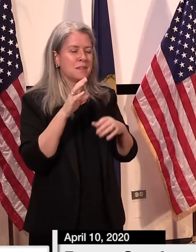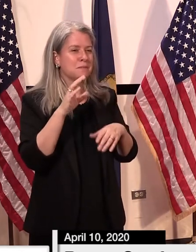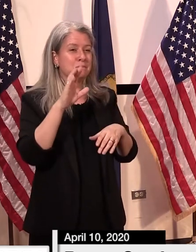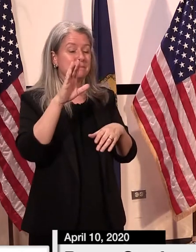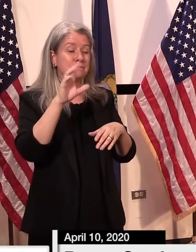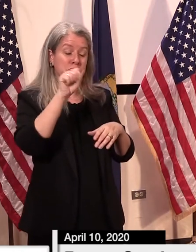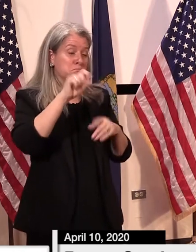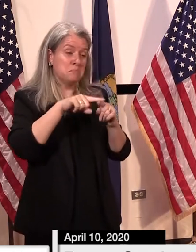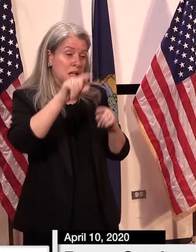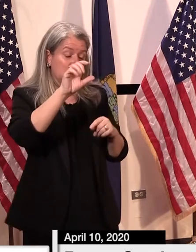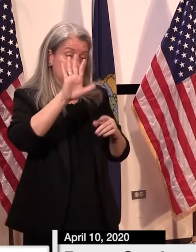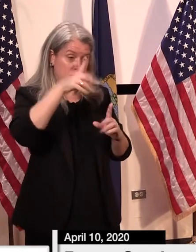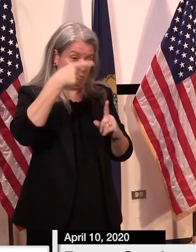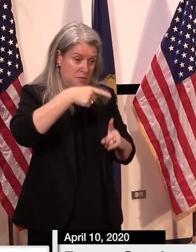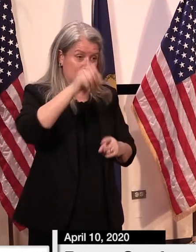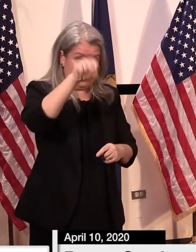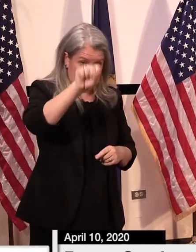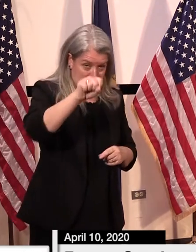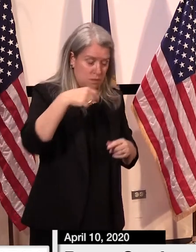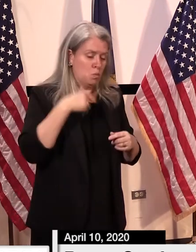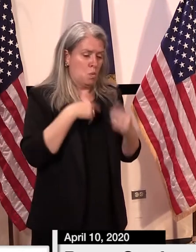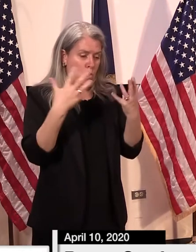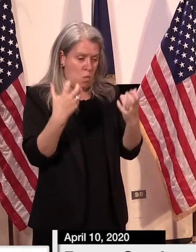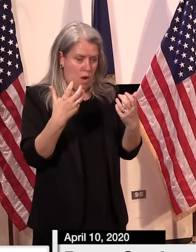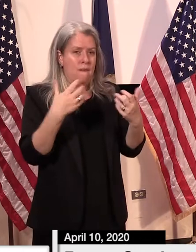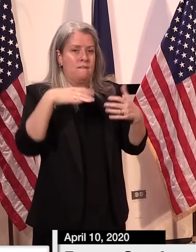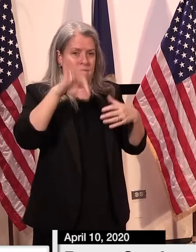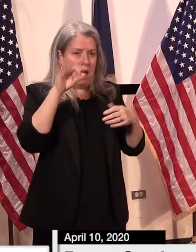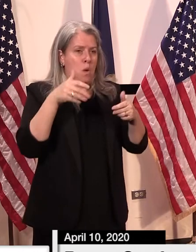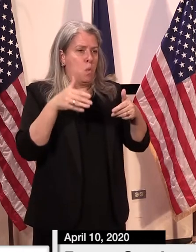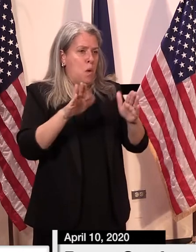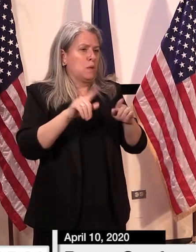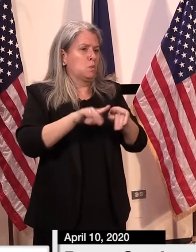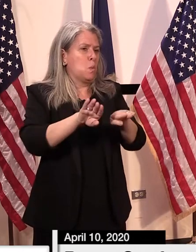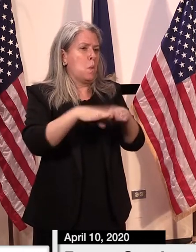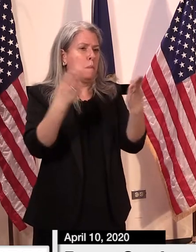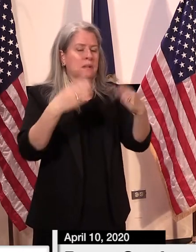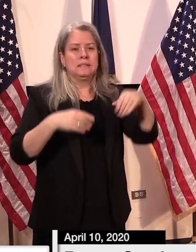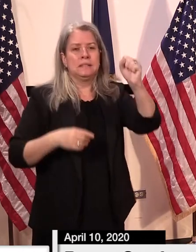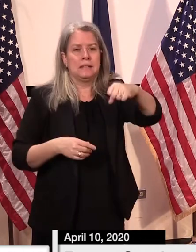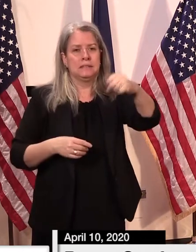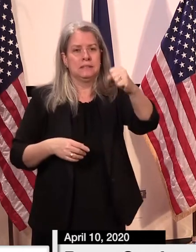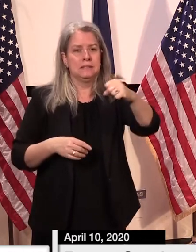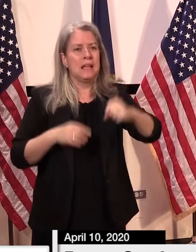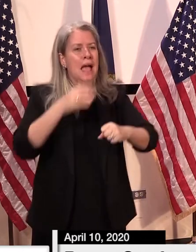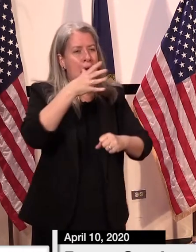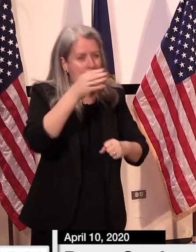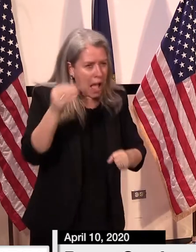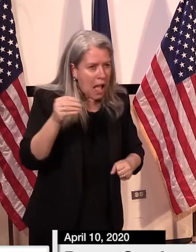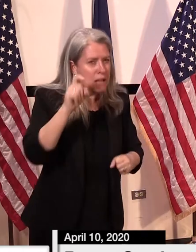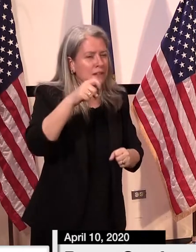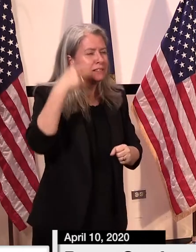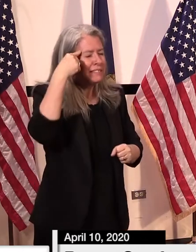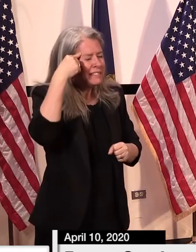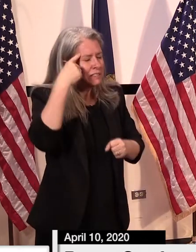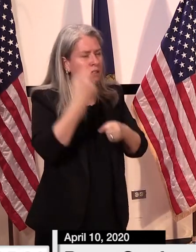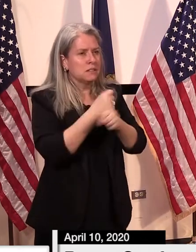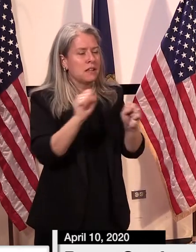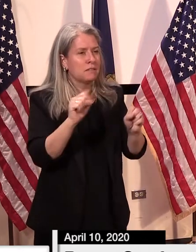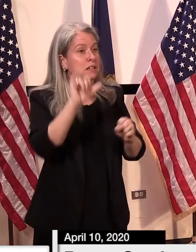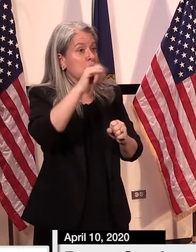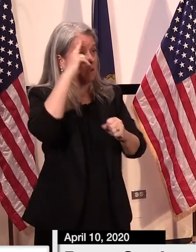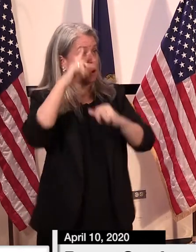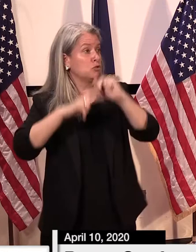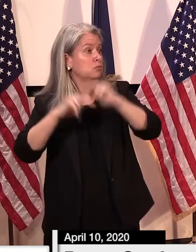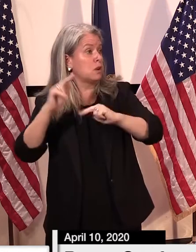the, the list of trying to find a way, uh, for them, uh, to, to open back up, as well as in the construction industry. But, but